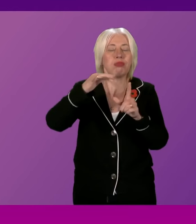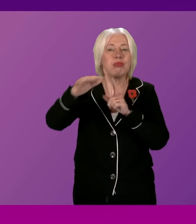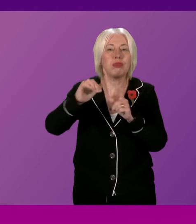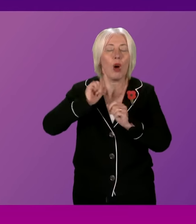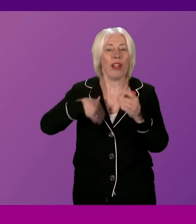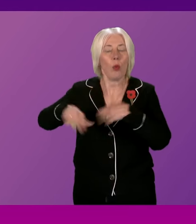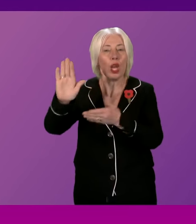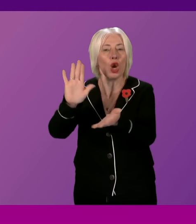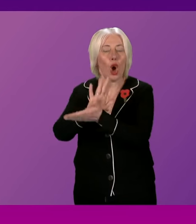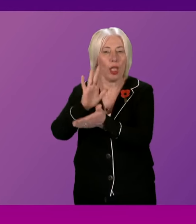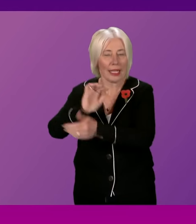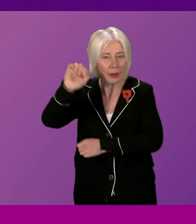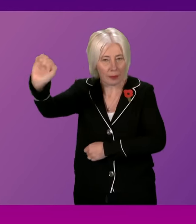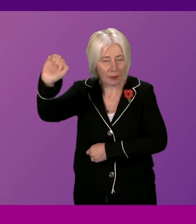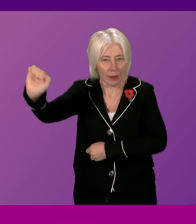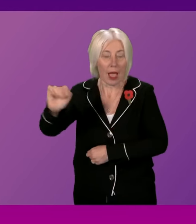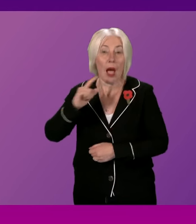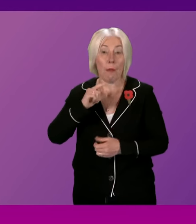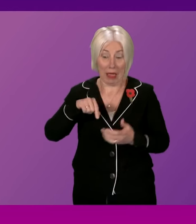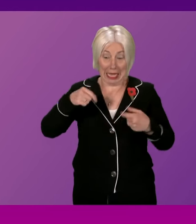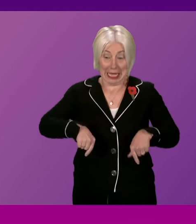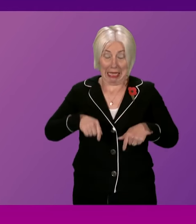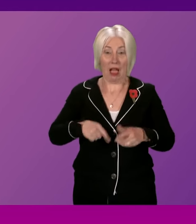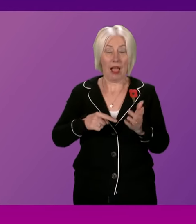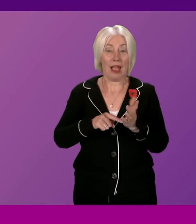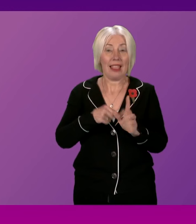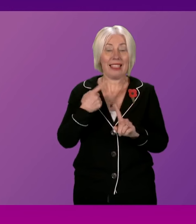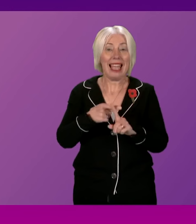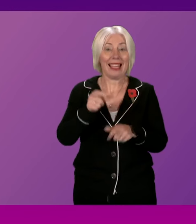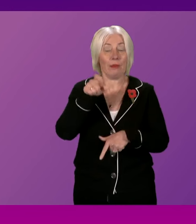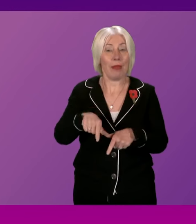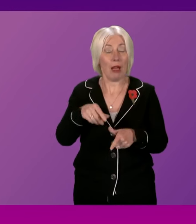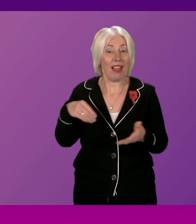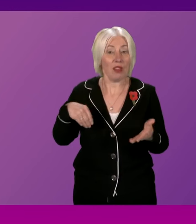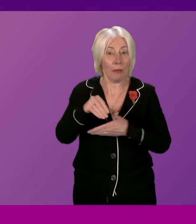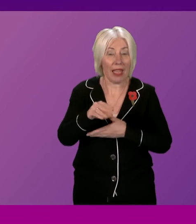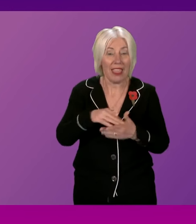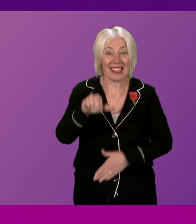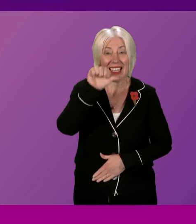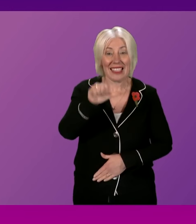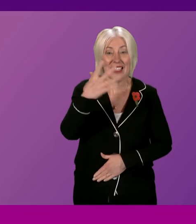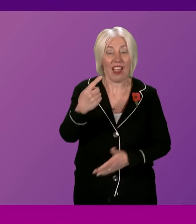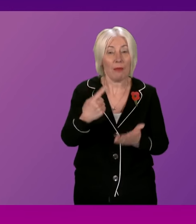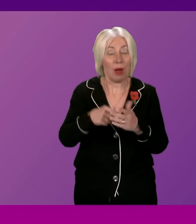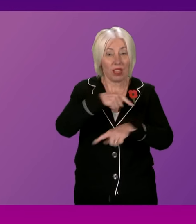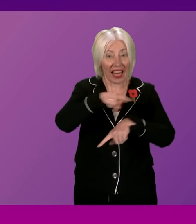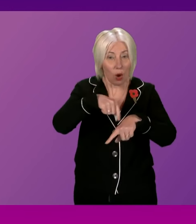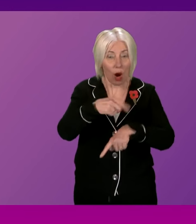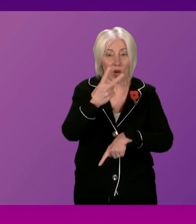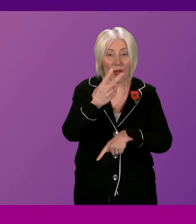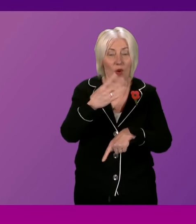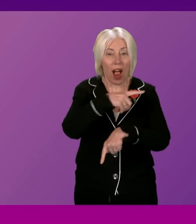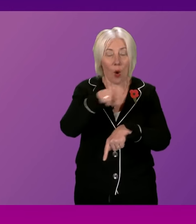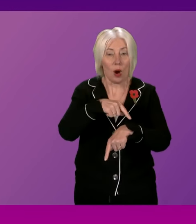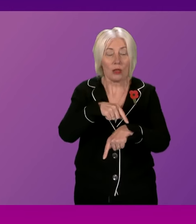been picked up entirely by the taxpayer for clarity that is £65 an hour 24 hours a day